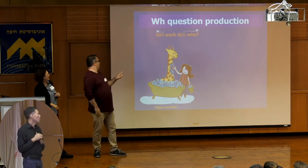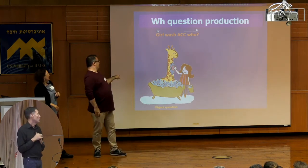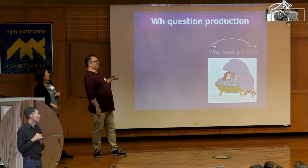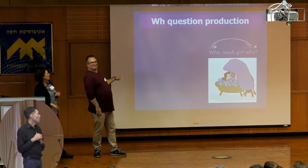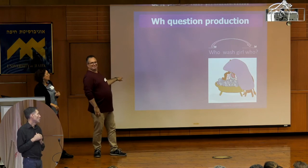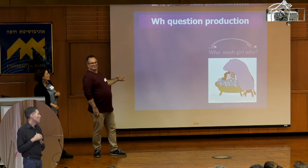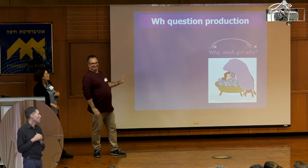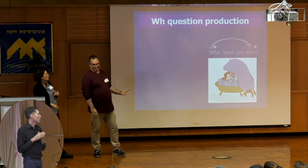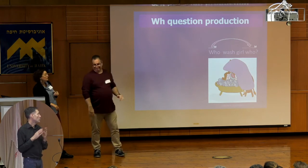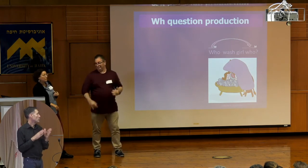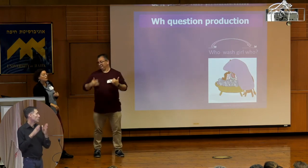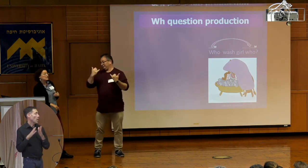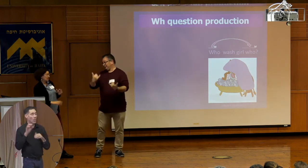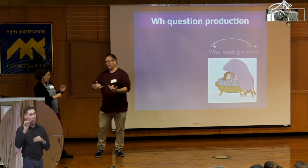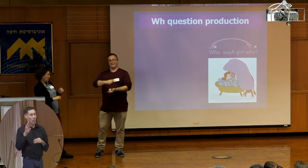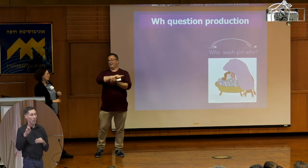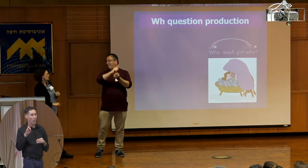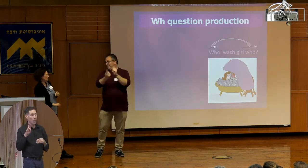And we can also do it for subject questions.